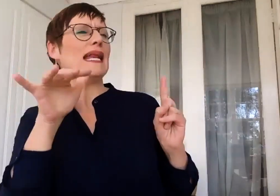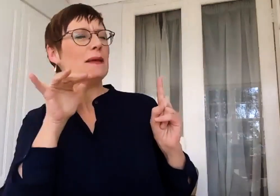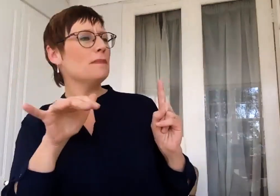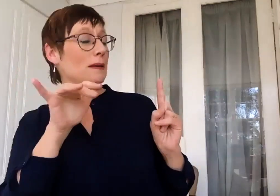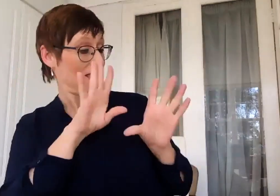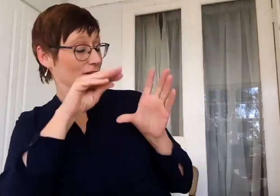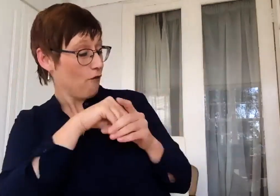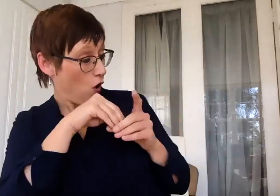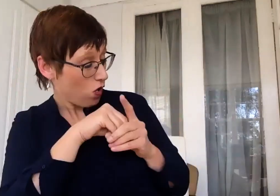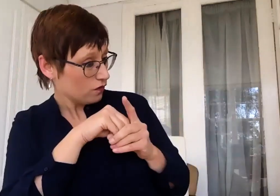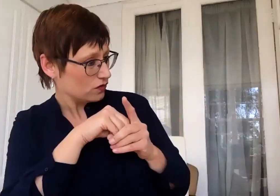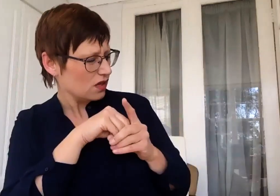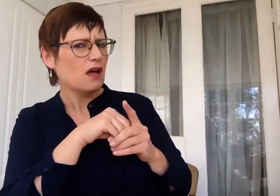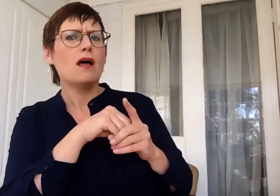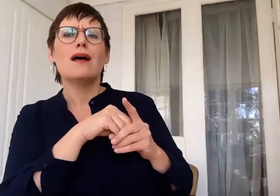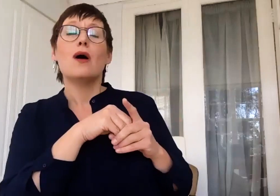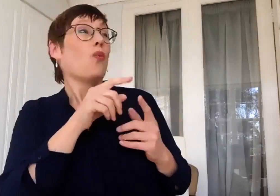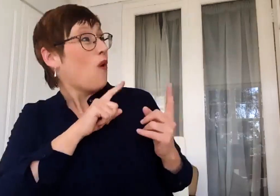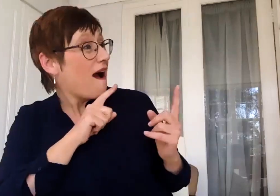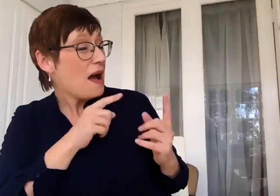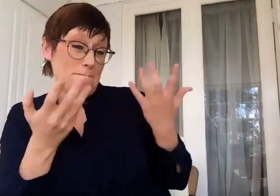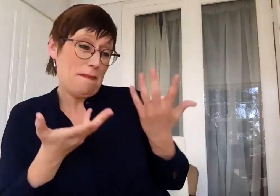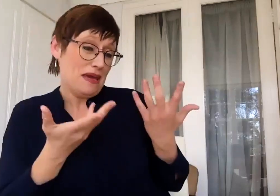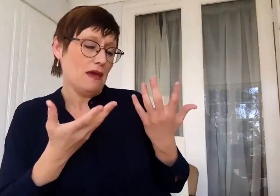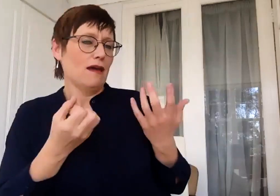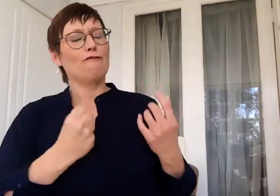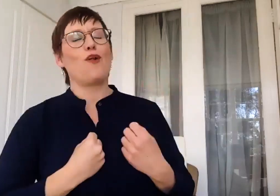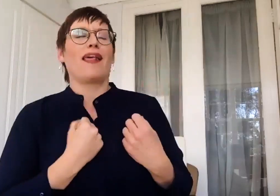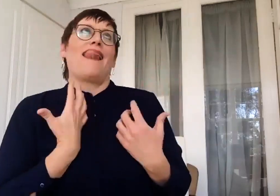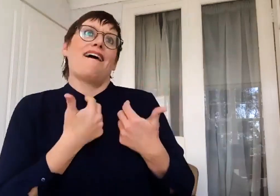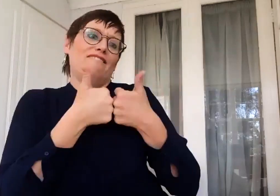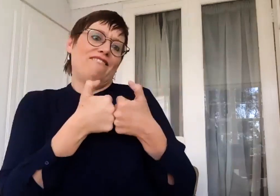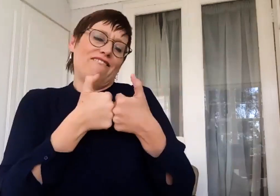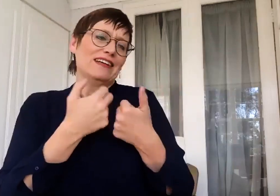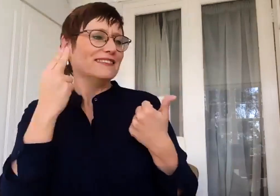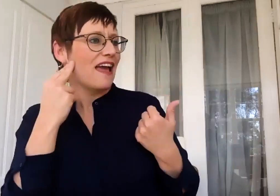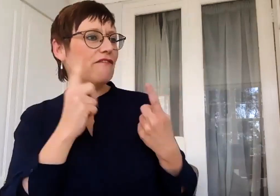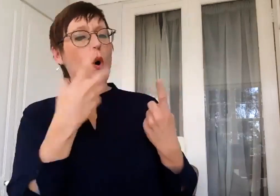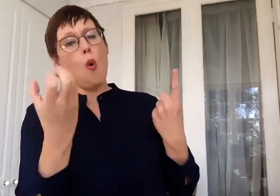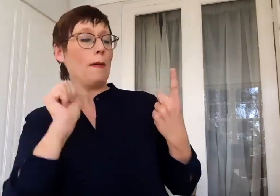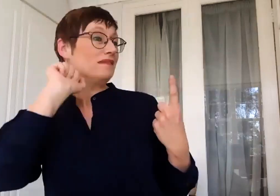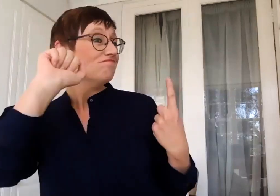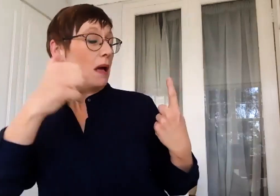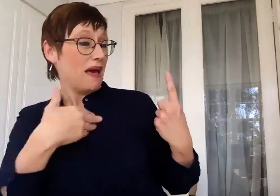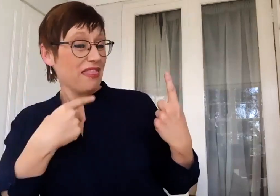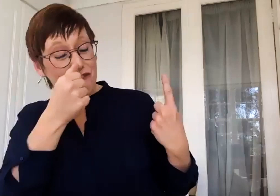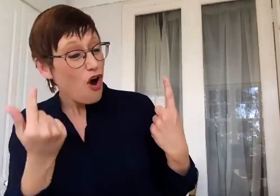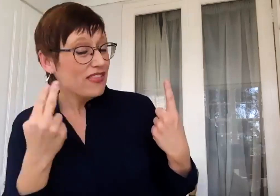studies normally would come into this because, I don't know, they fell in love with someone who is maybe deaf or mum and dad might have been deaf and it could be your